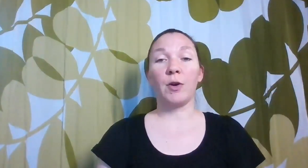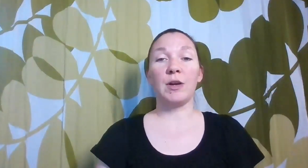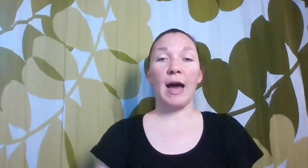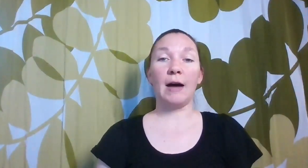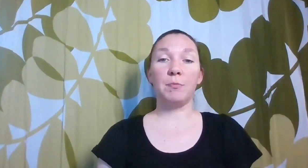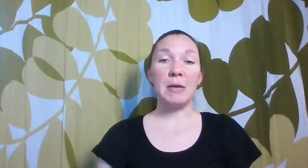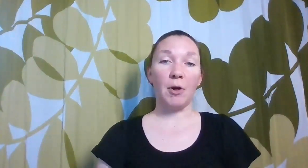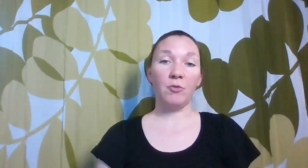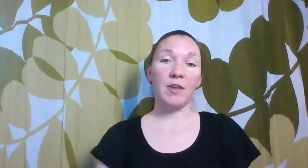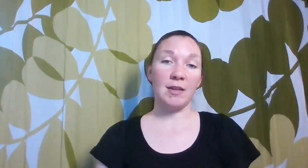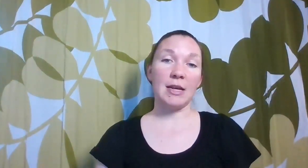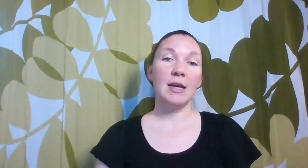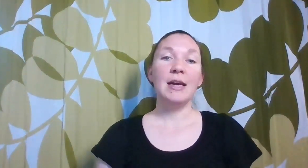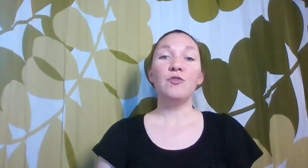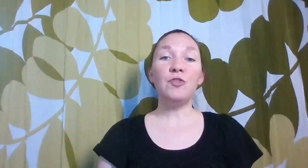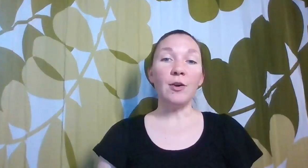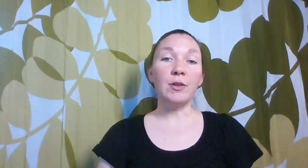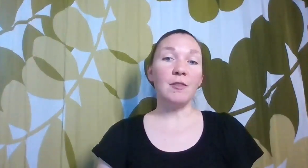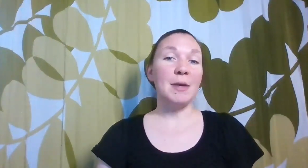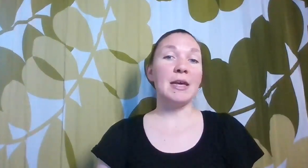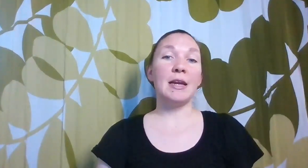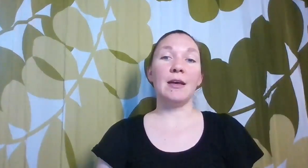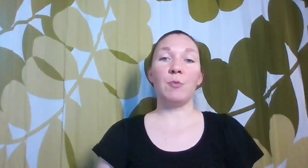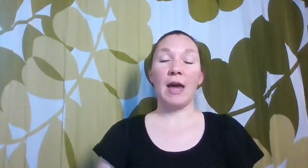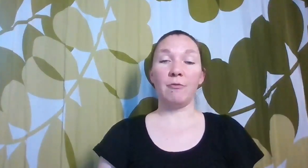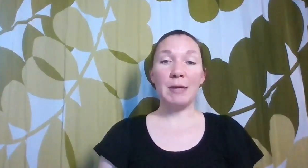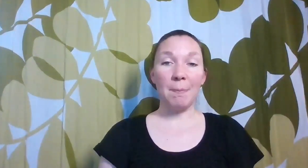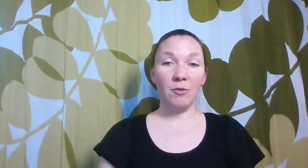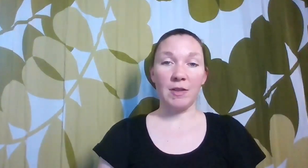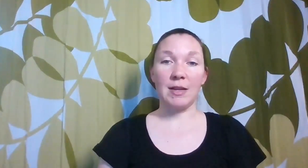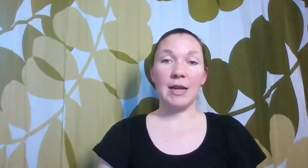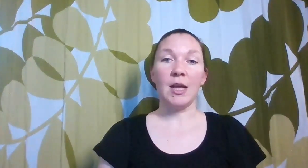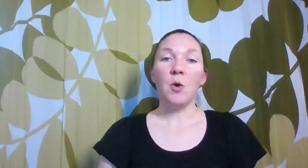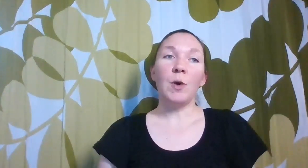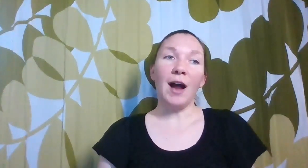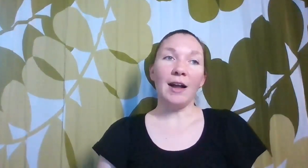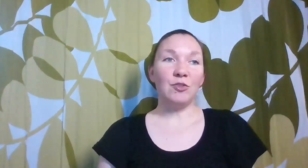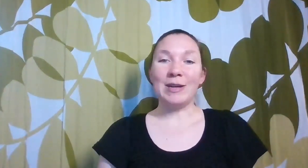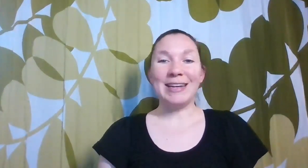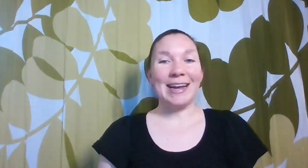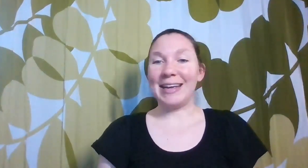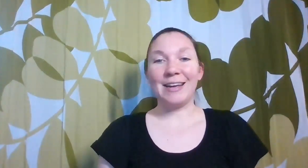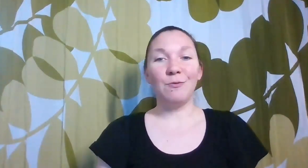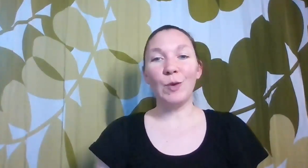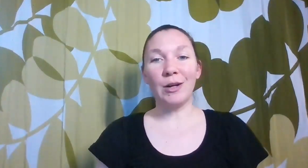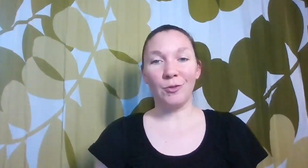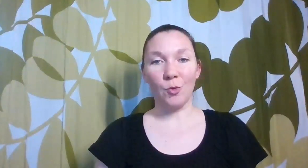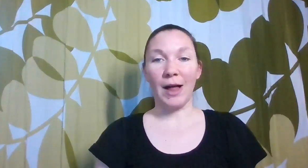we're going to have people visiting. Generally speaking, if we have people visiting, we're not doing any real school